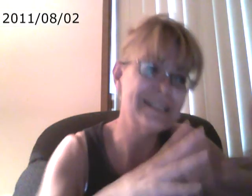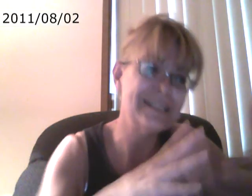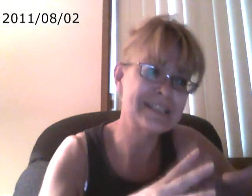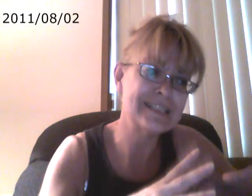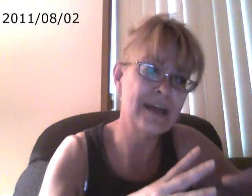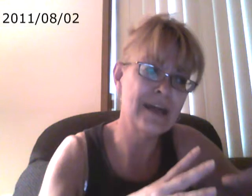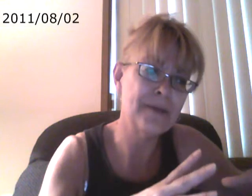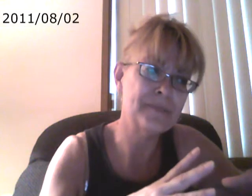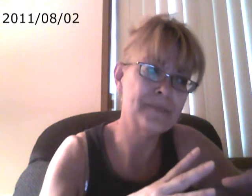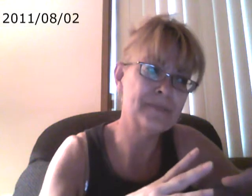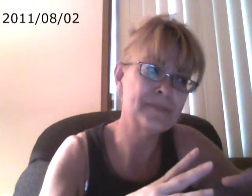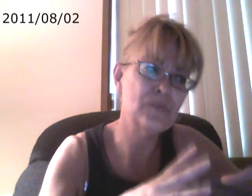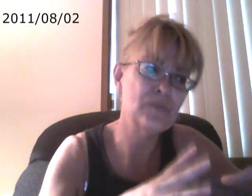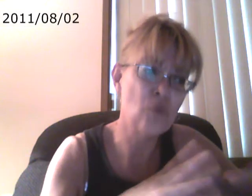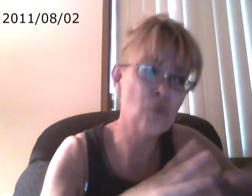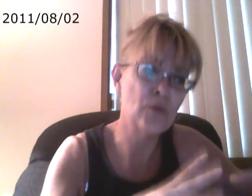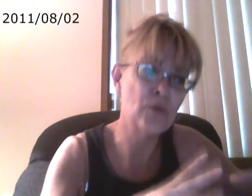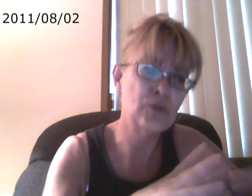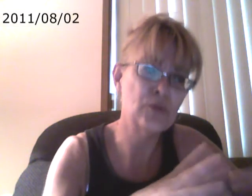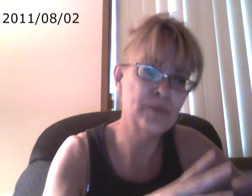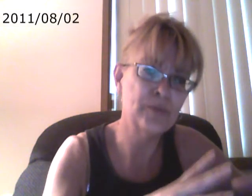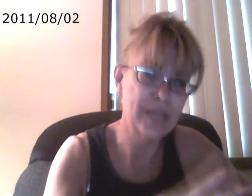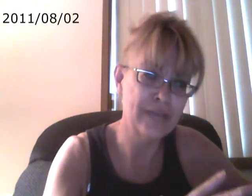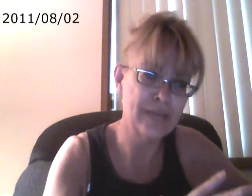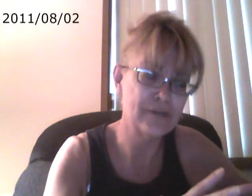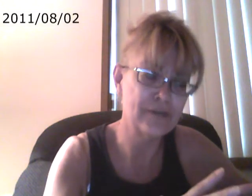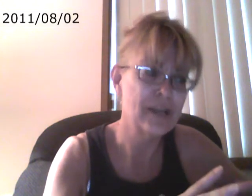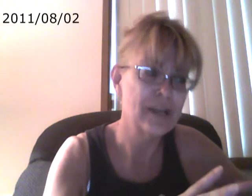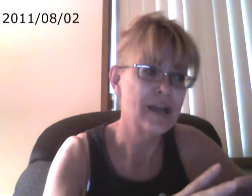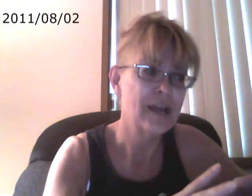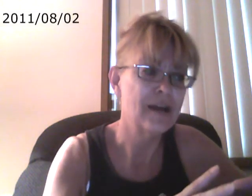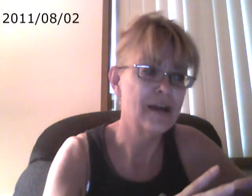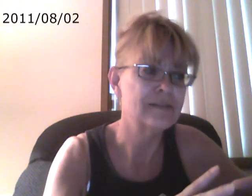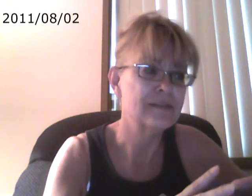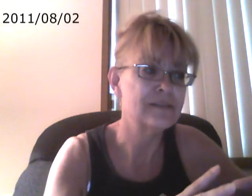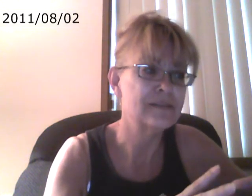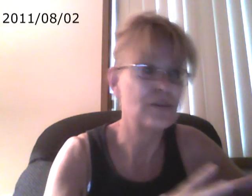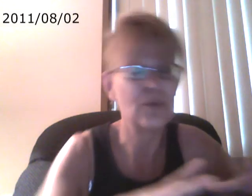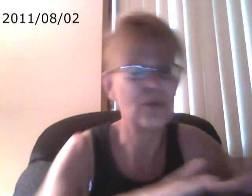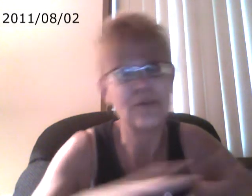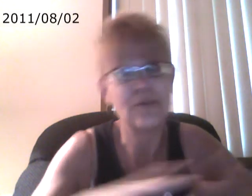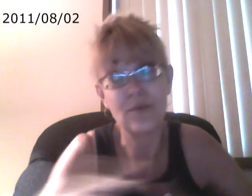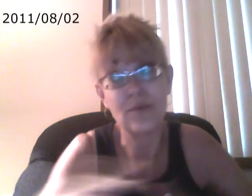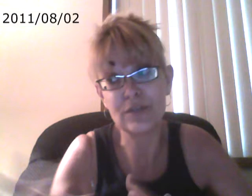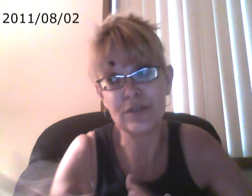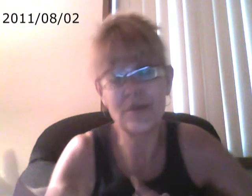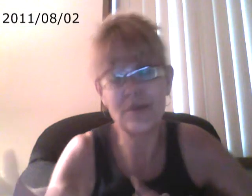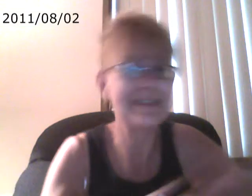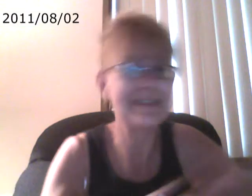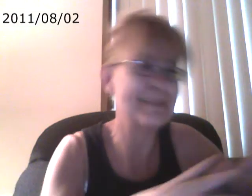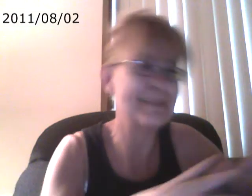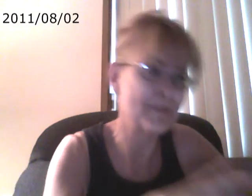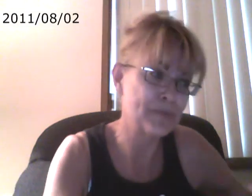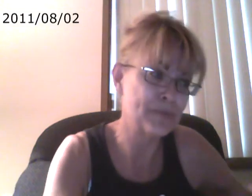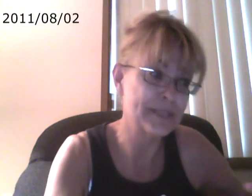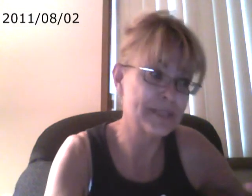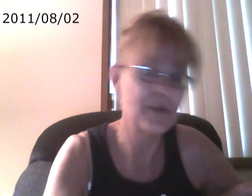normal human behavior. So if one was smart, these people would be smarter.